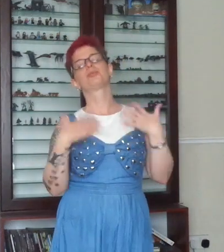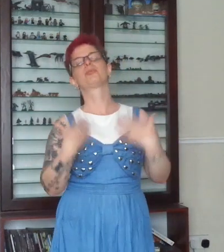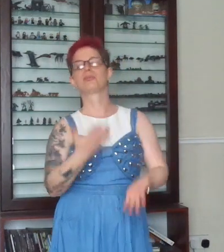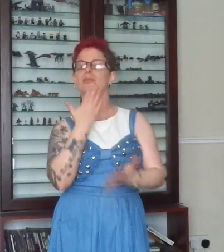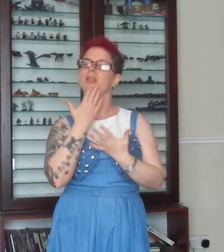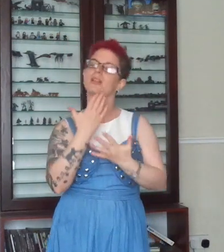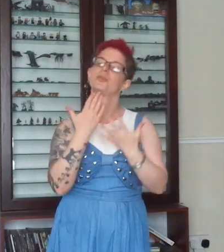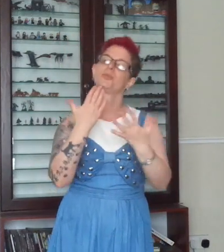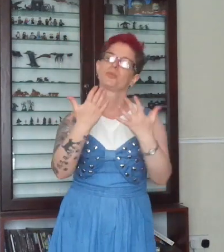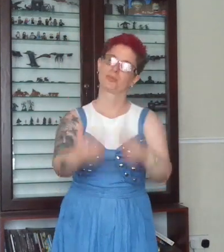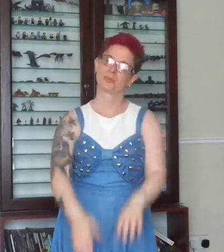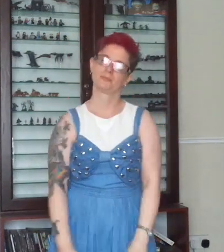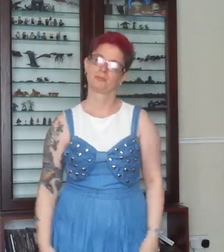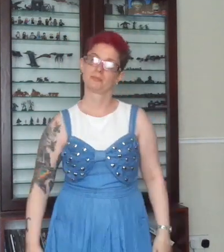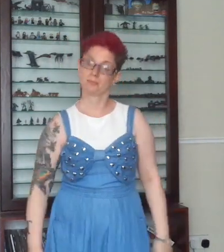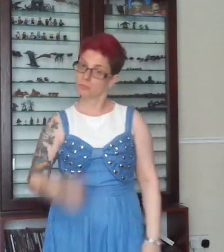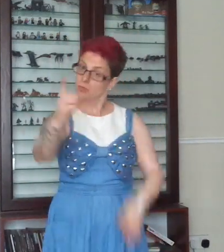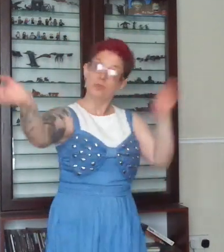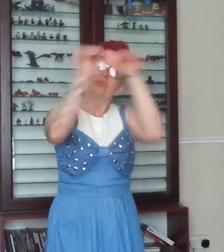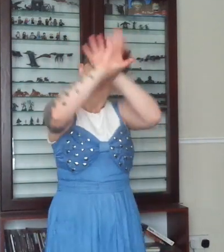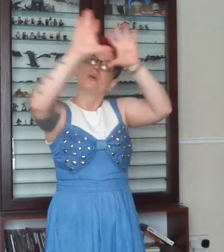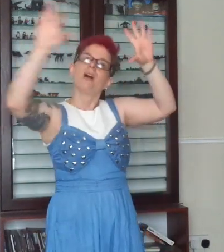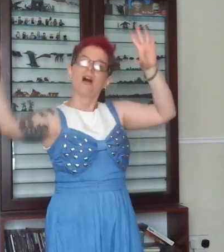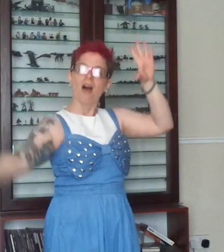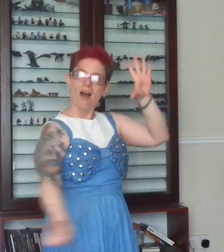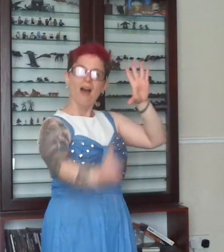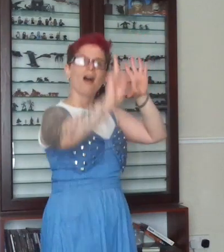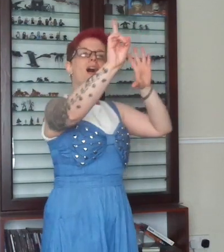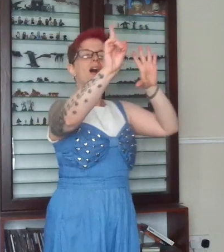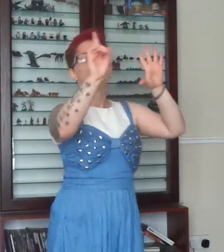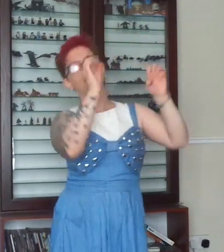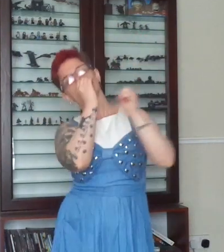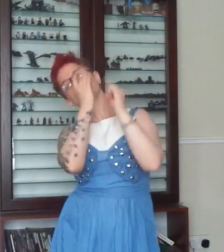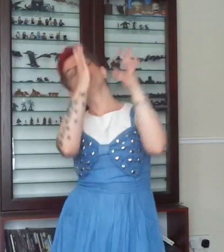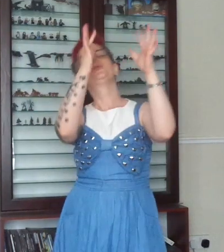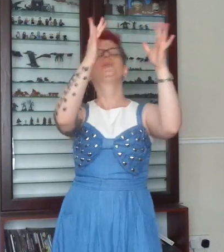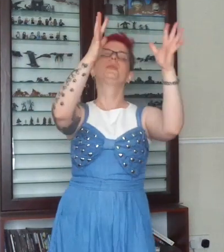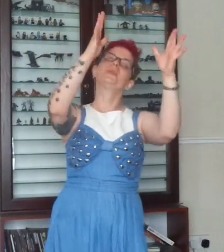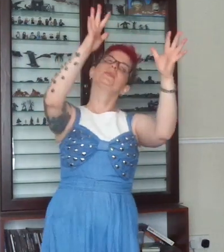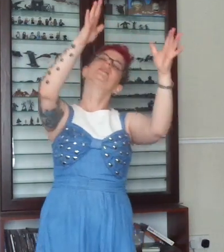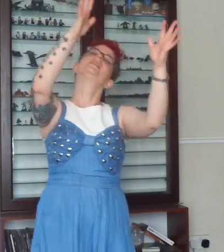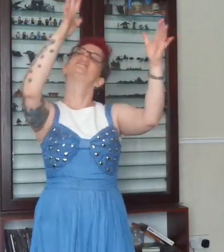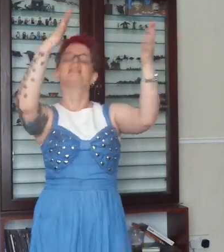And if only you could see yourself in my eyes, you'd see you shine, you shine